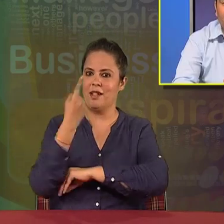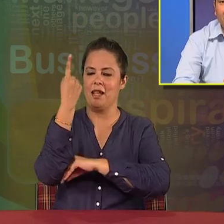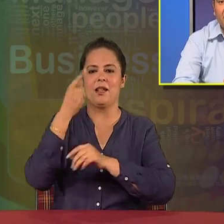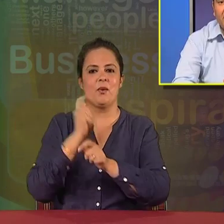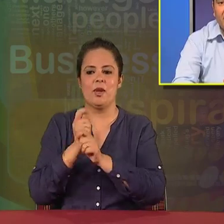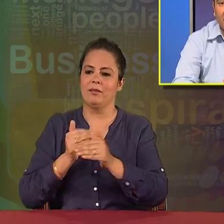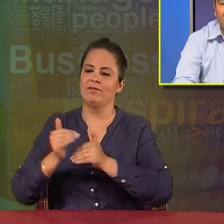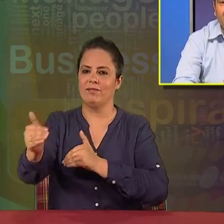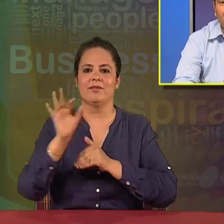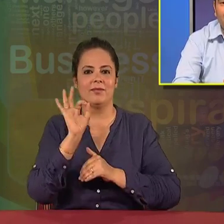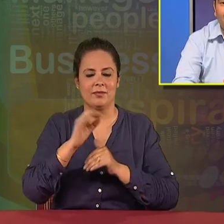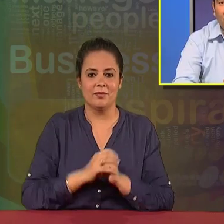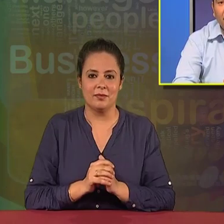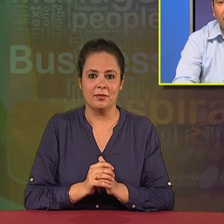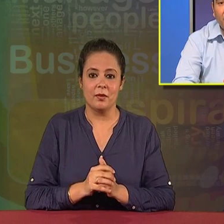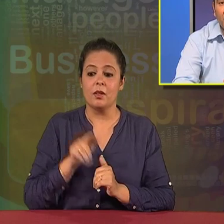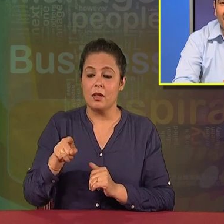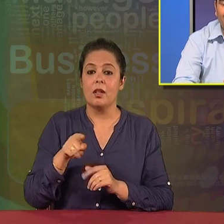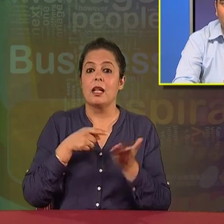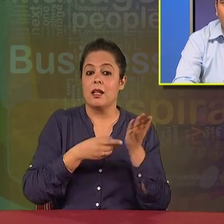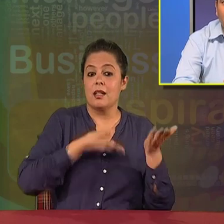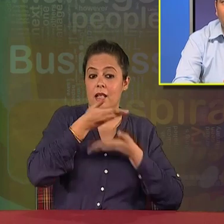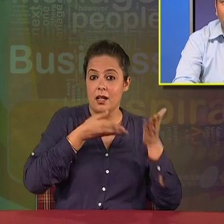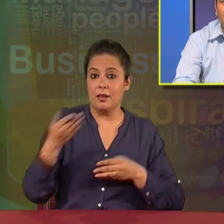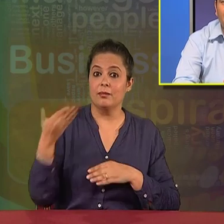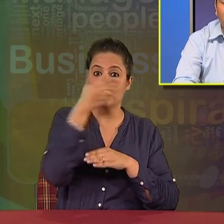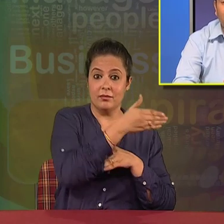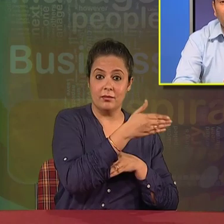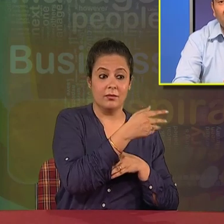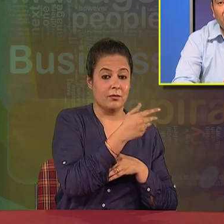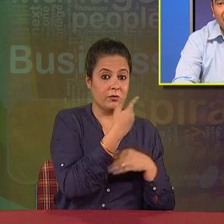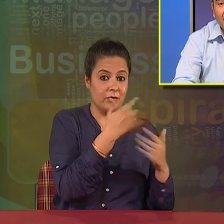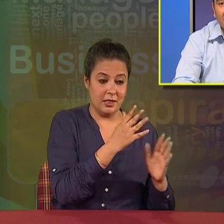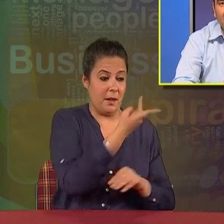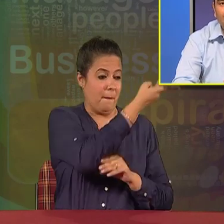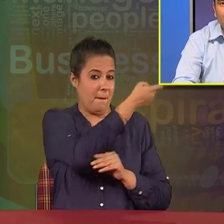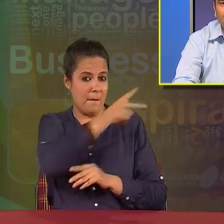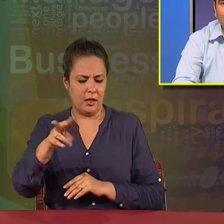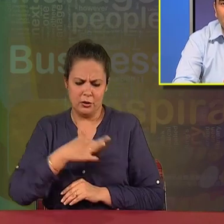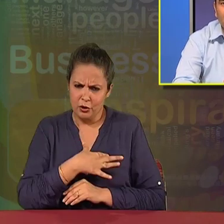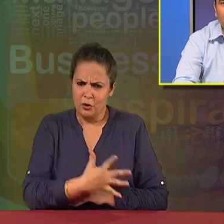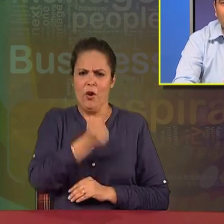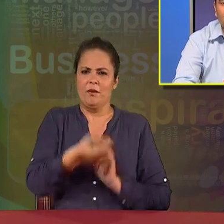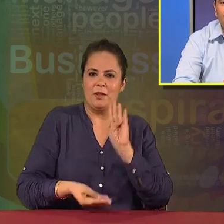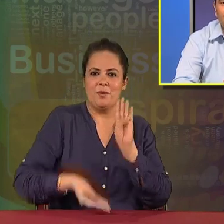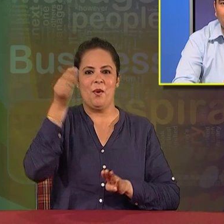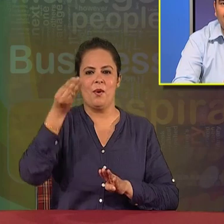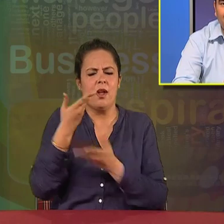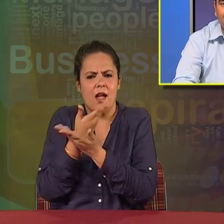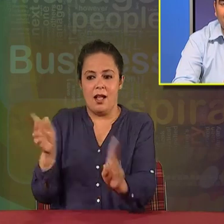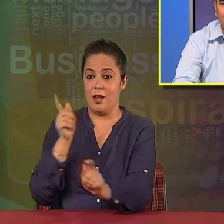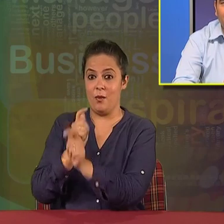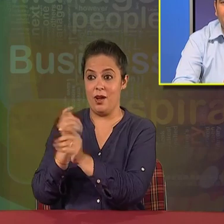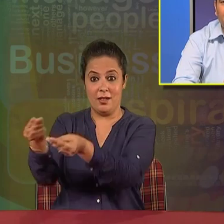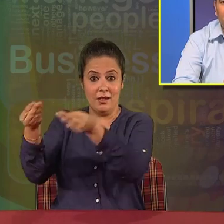And once the people have gone for the training, they will be coming with full of confidence, and whatever task is being given to